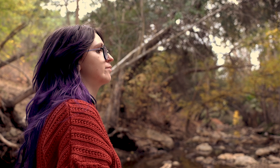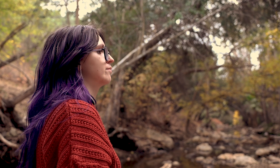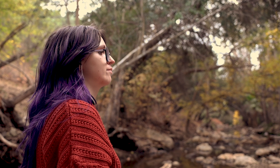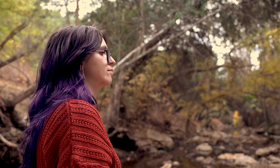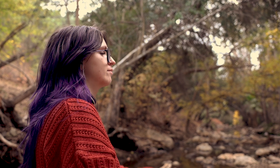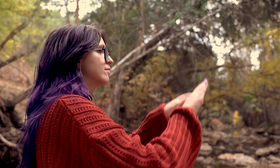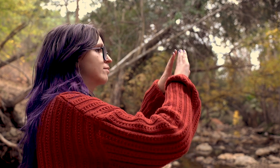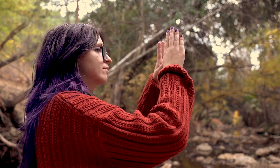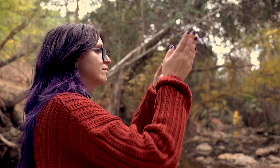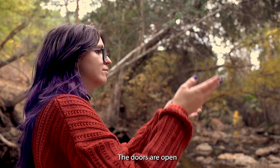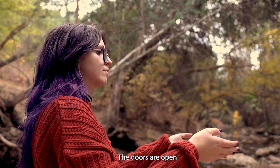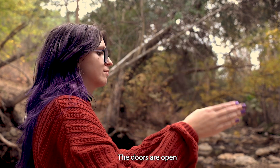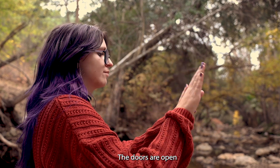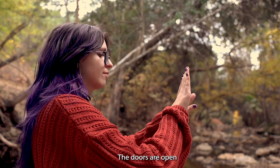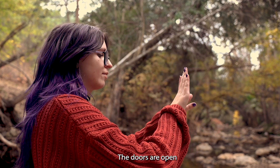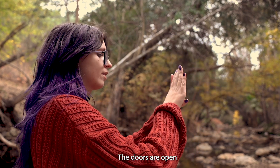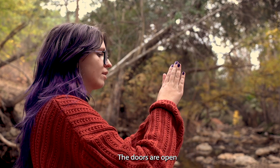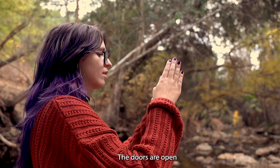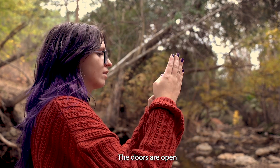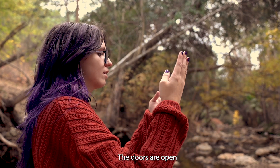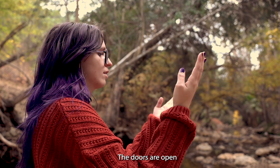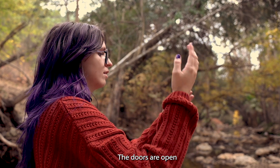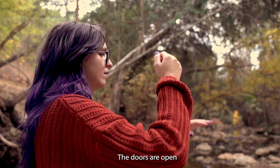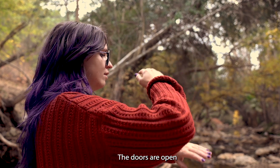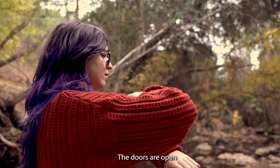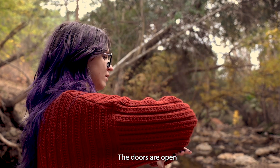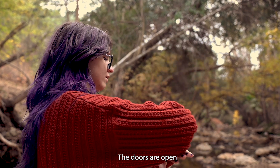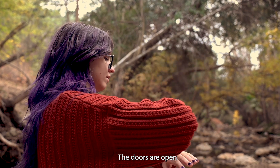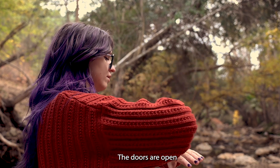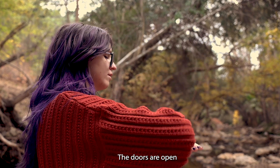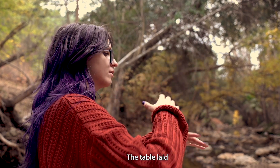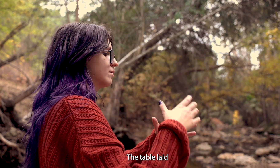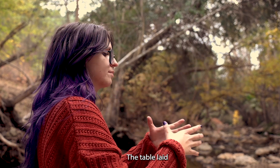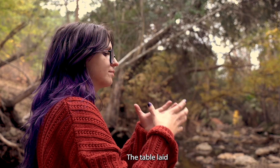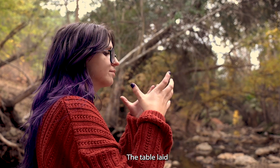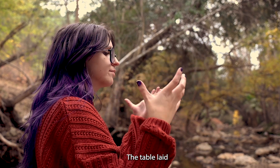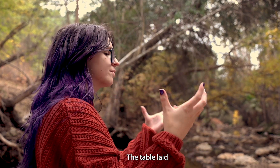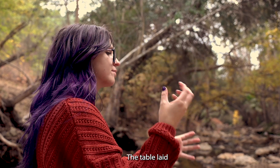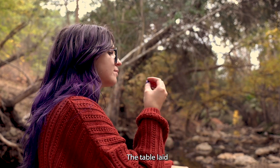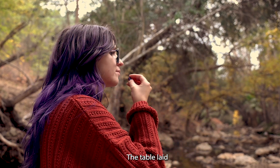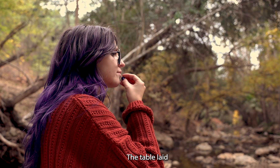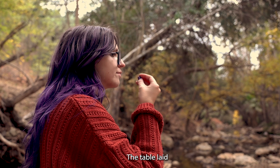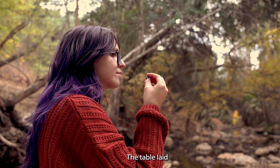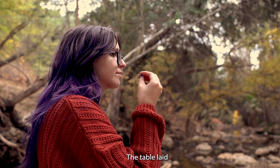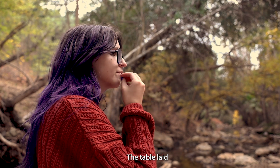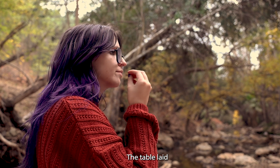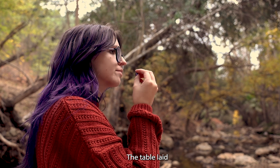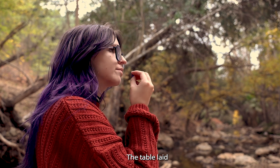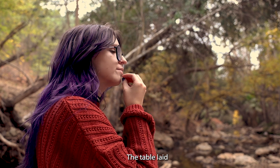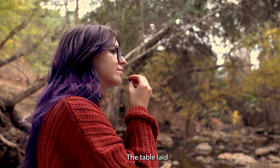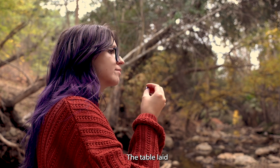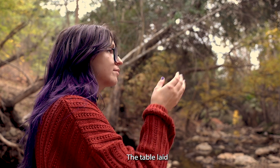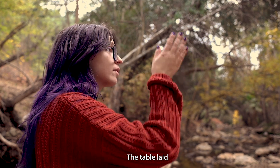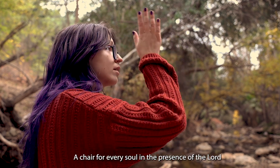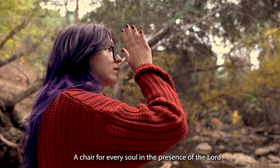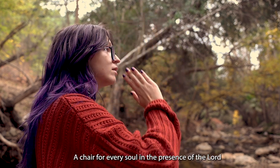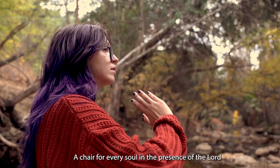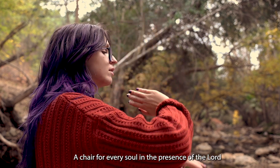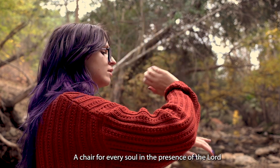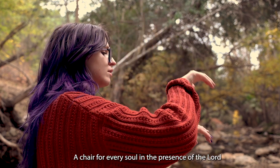The doors are open, the table and a